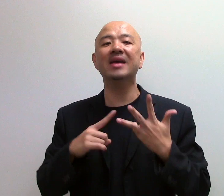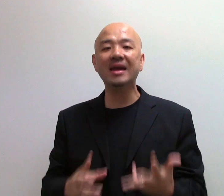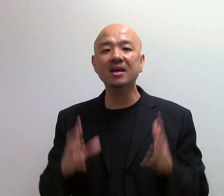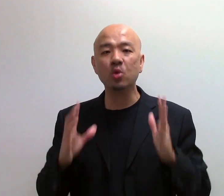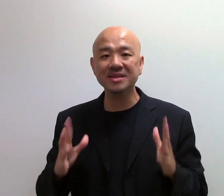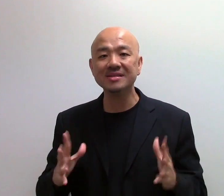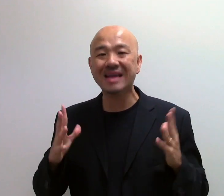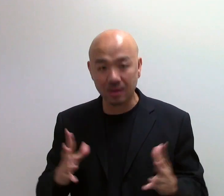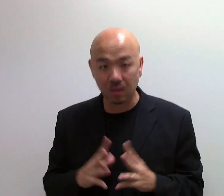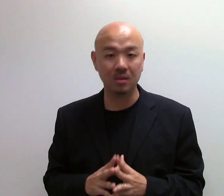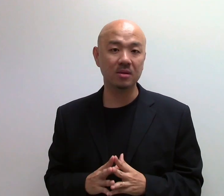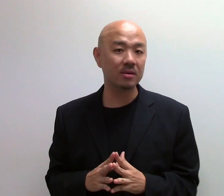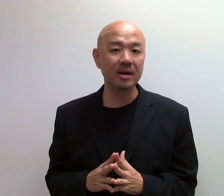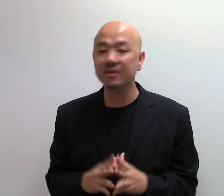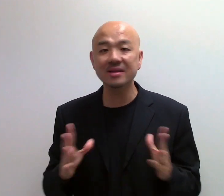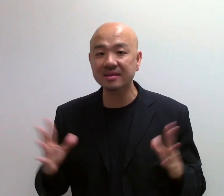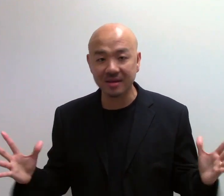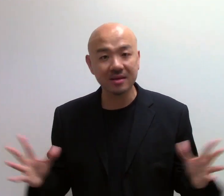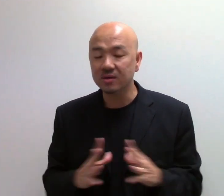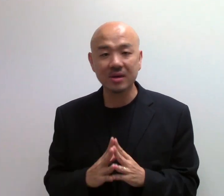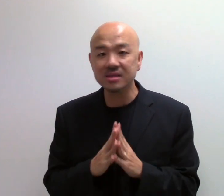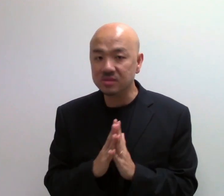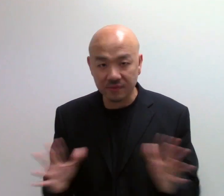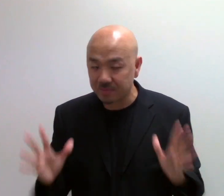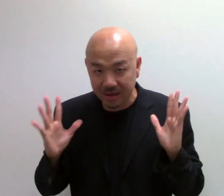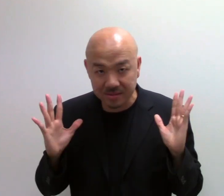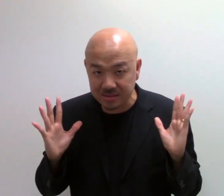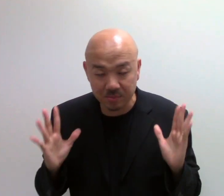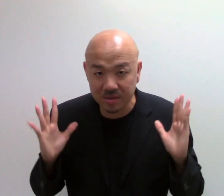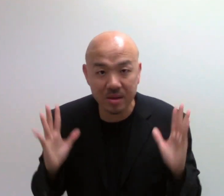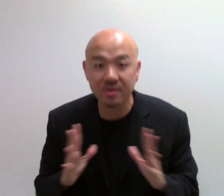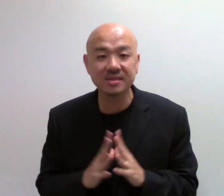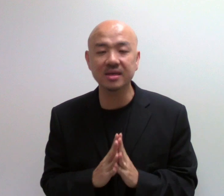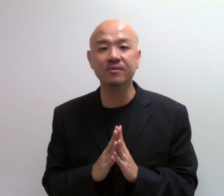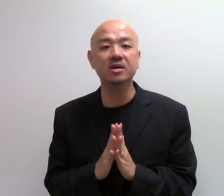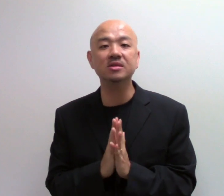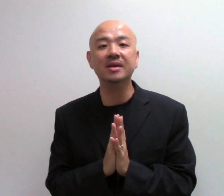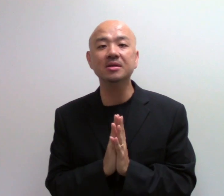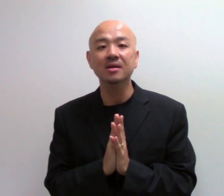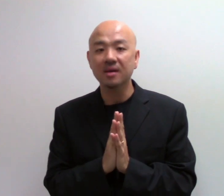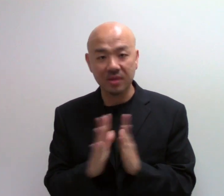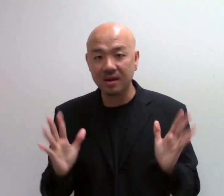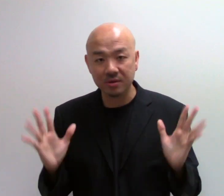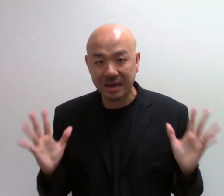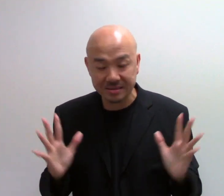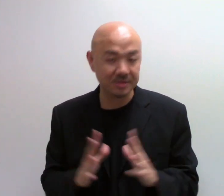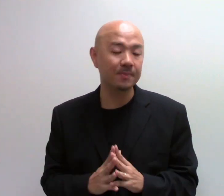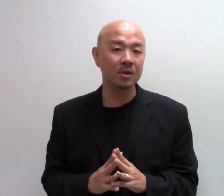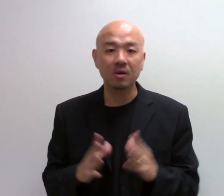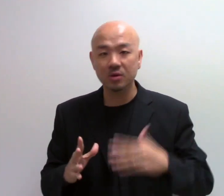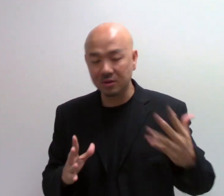any questions at all. Alright? Really nothing. You can't solve it by simply memorizing and regurgitating your answers or your